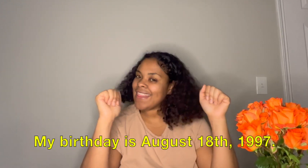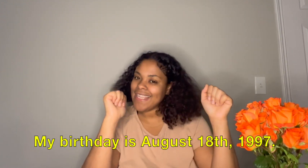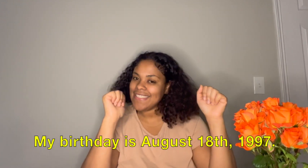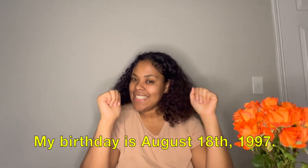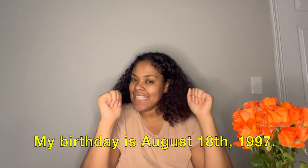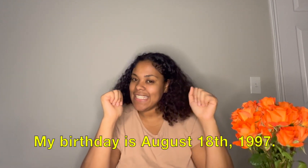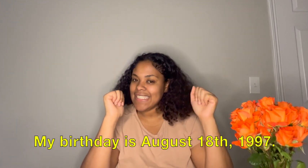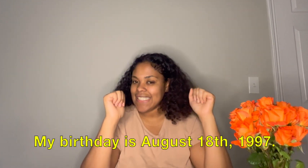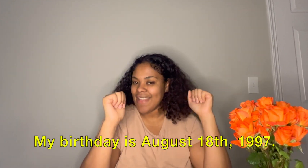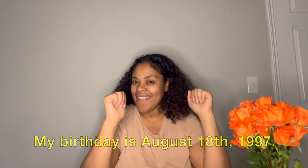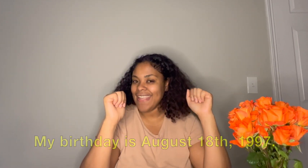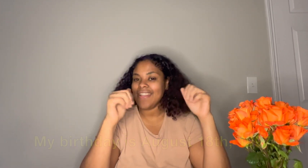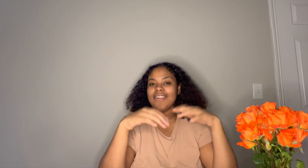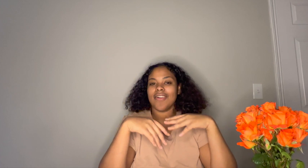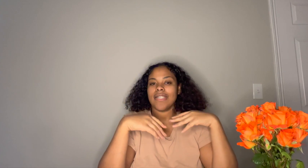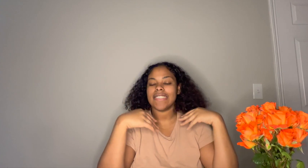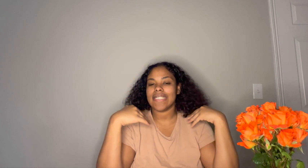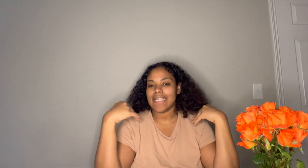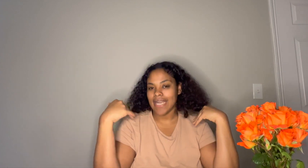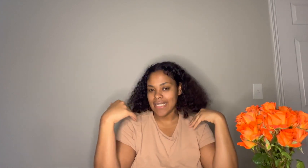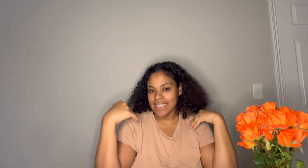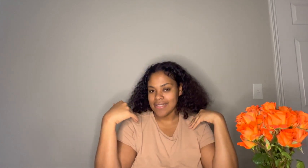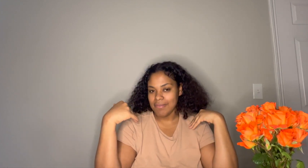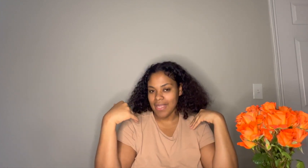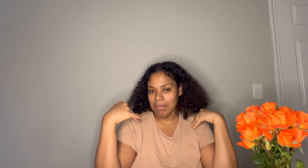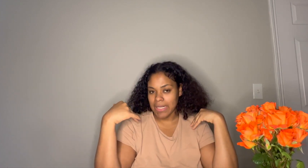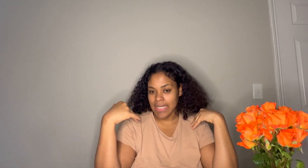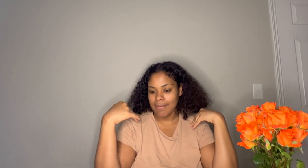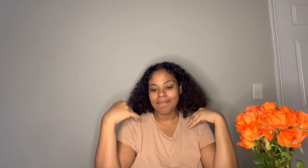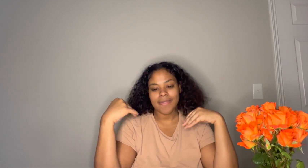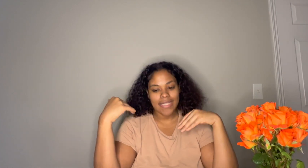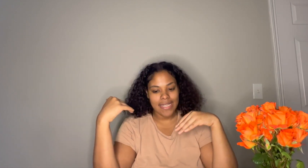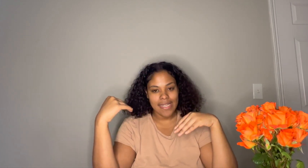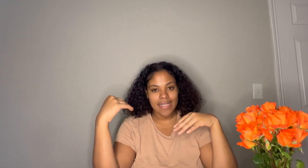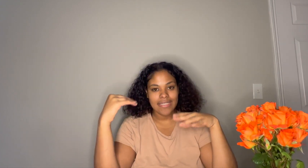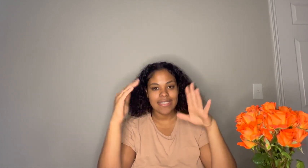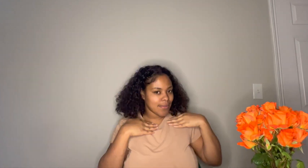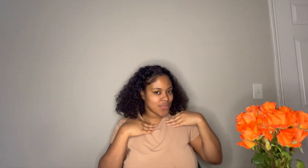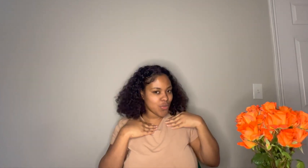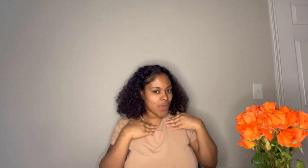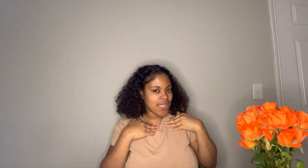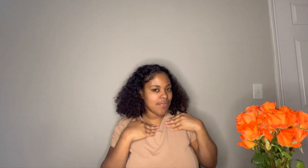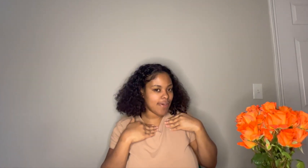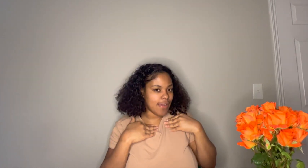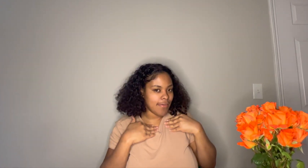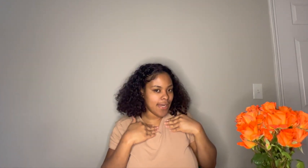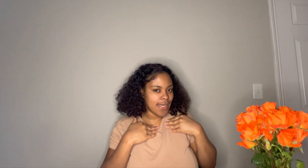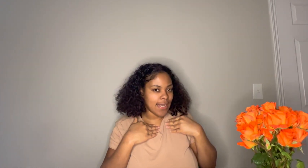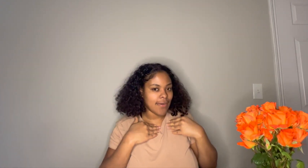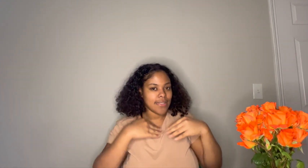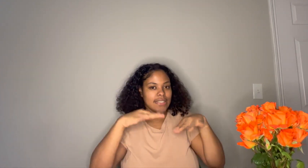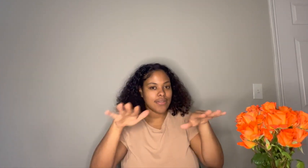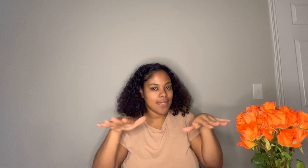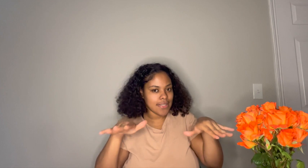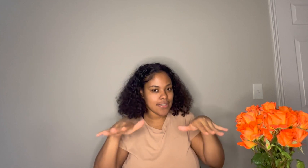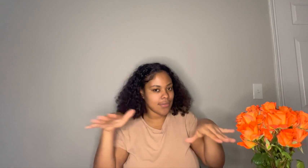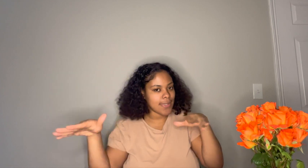1997 your girl is a 90s baby okay I'm 25 right now in 2023